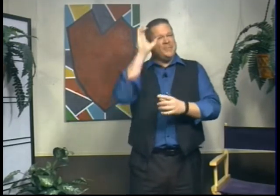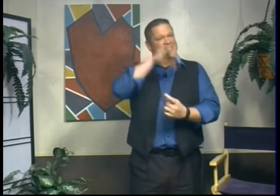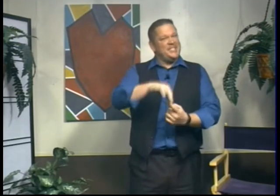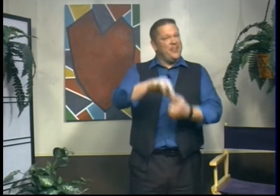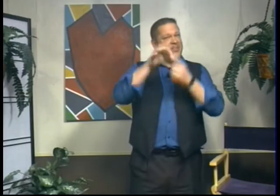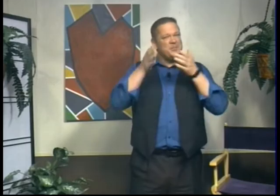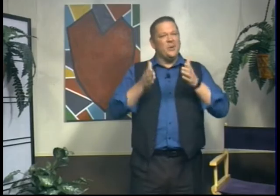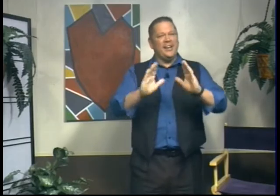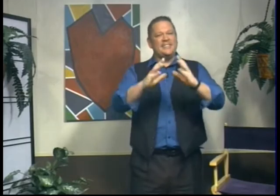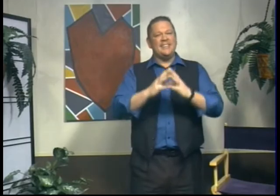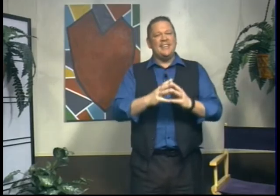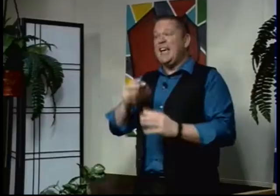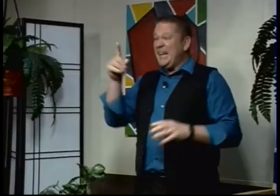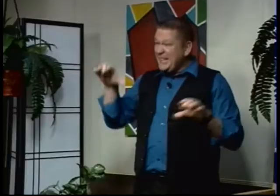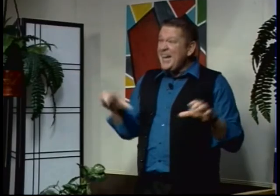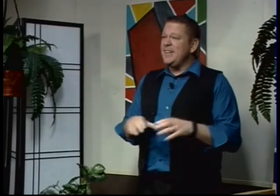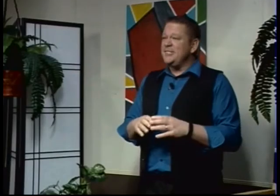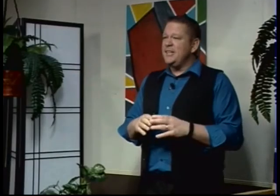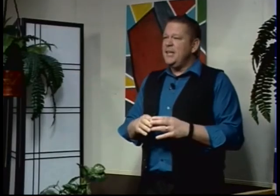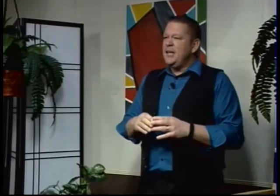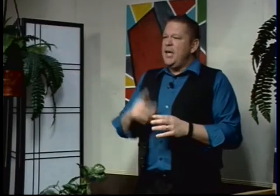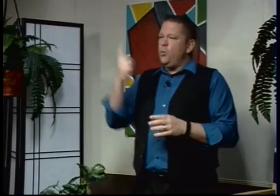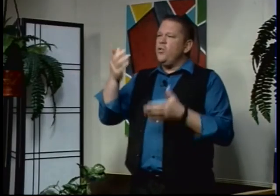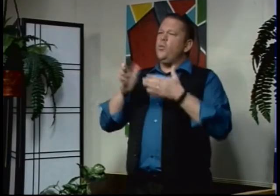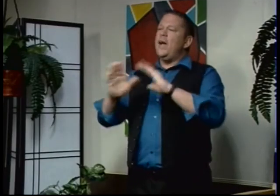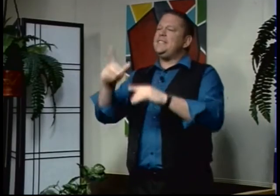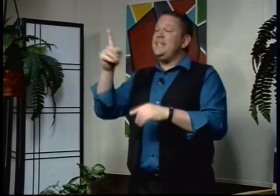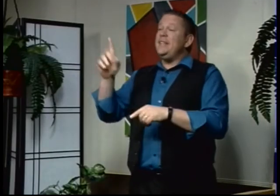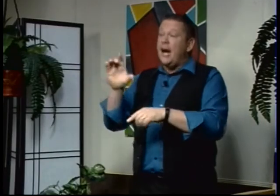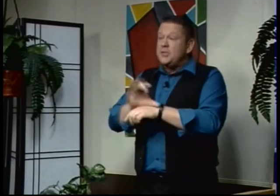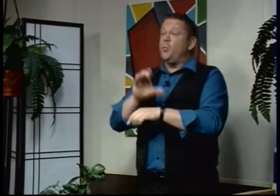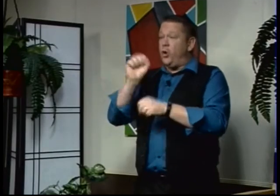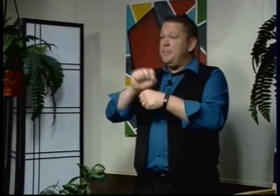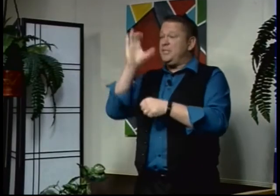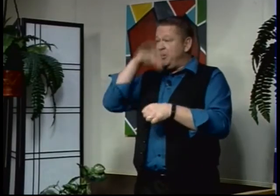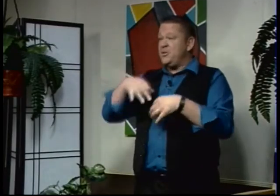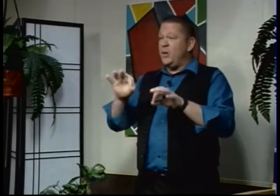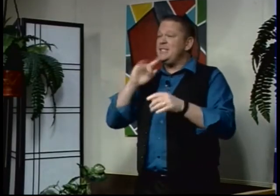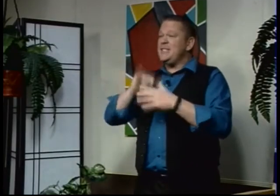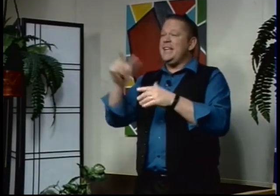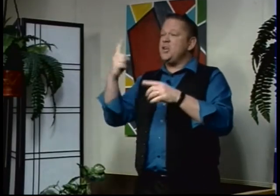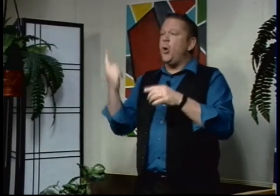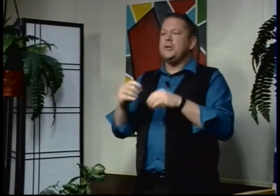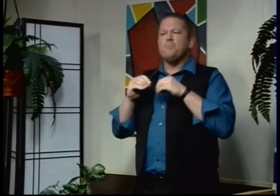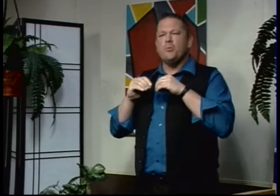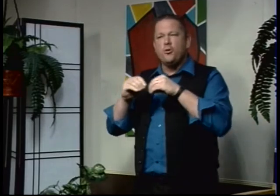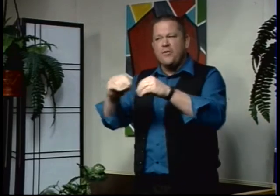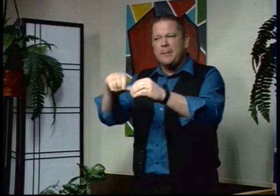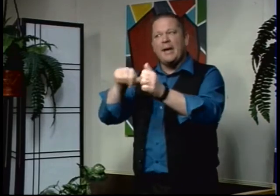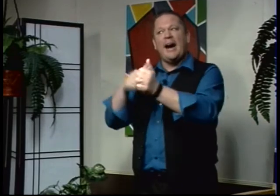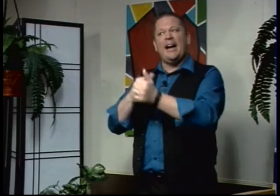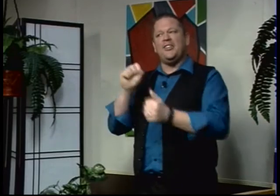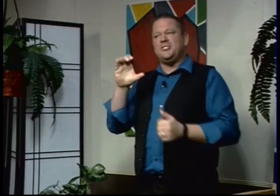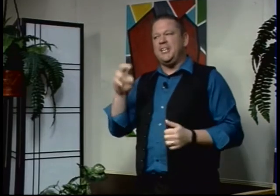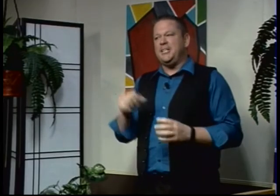mysterious ways, and He does. And one of the ways He does work in mysterious ways is that He's always moving behind the scenes.